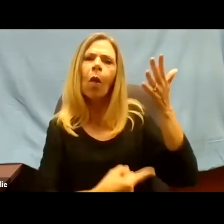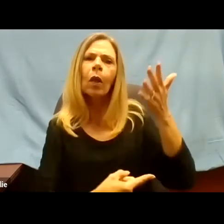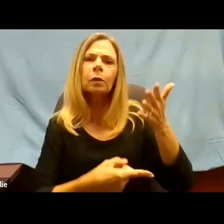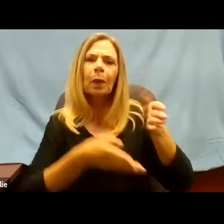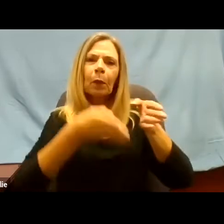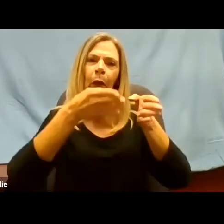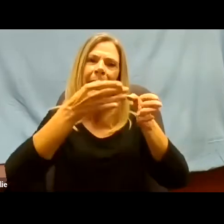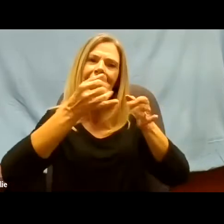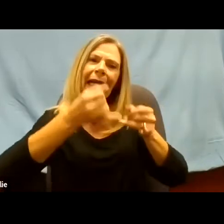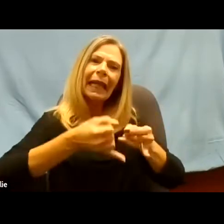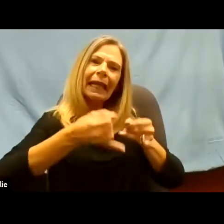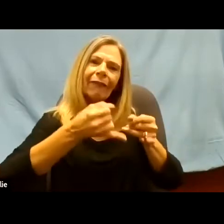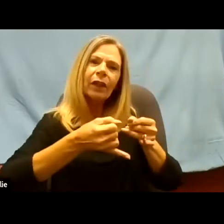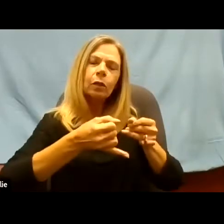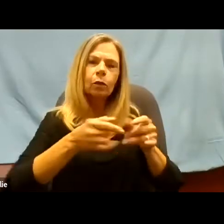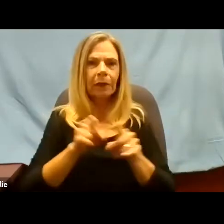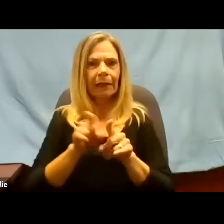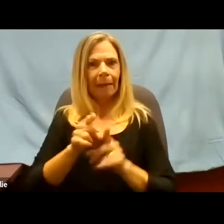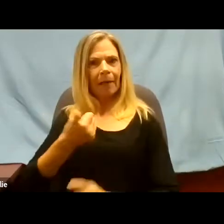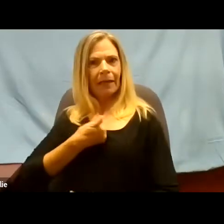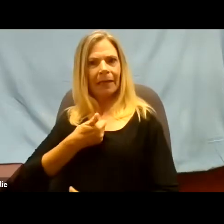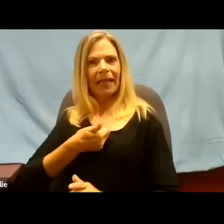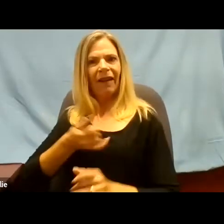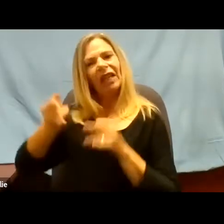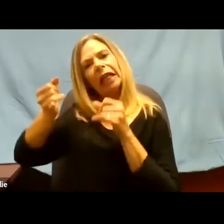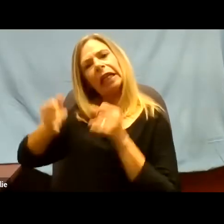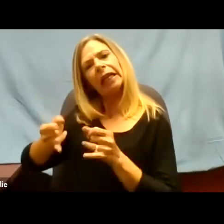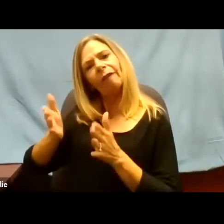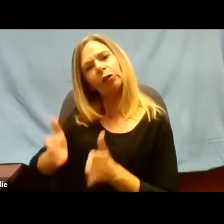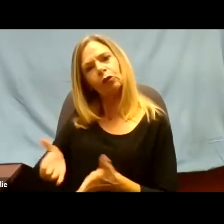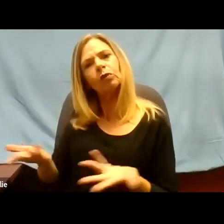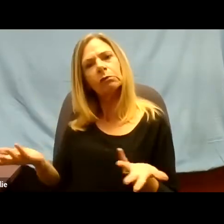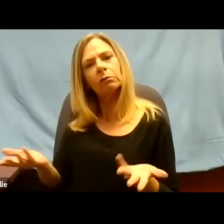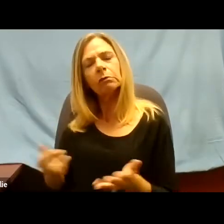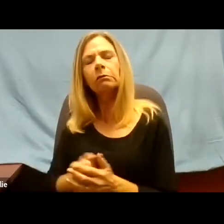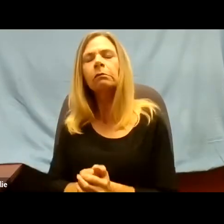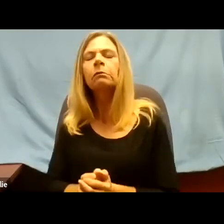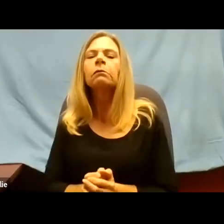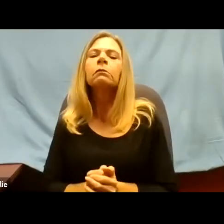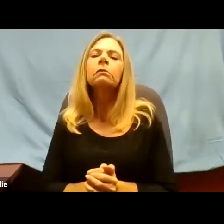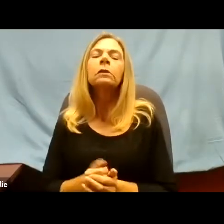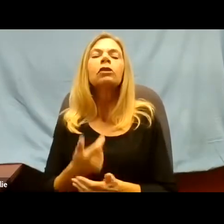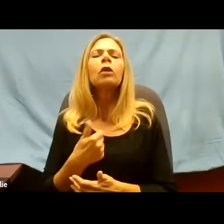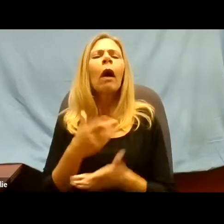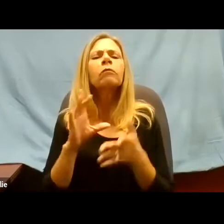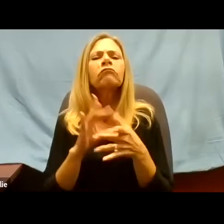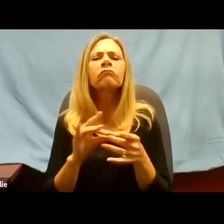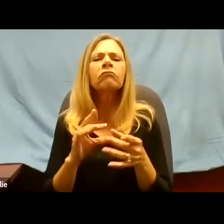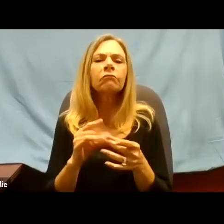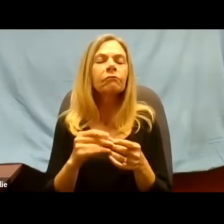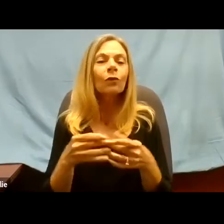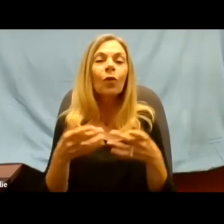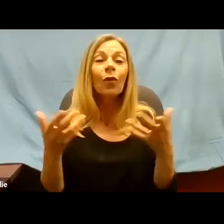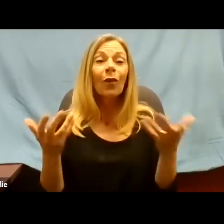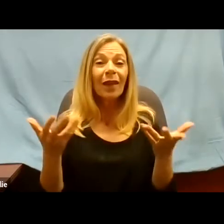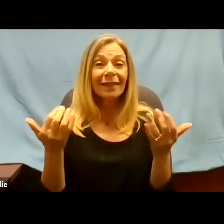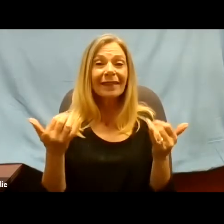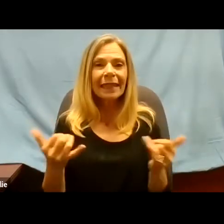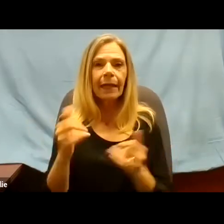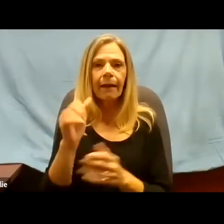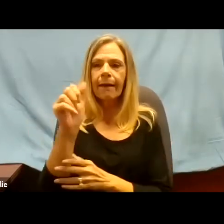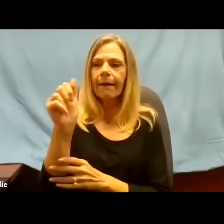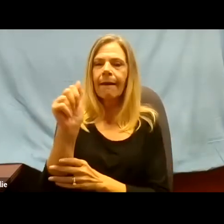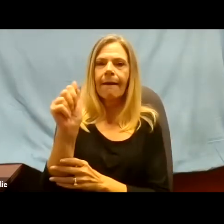And what I'd like to do is talk a little bit about the ADA from my